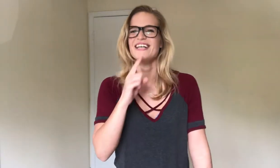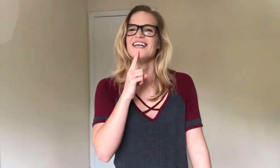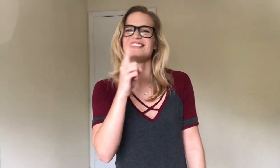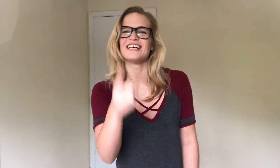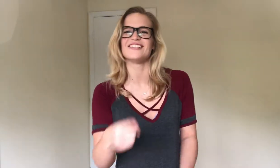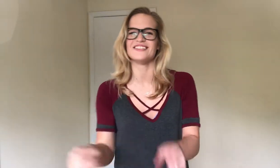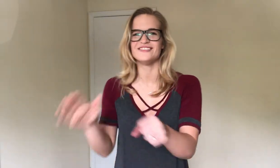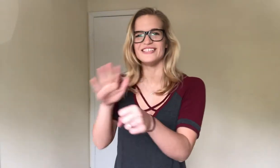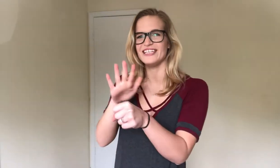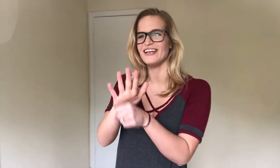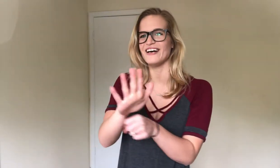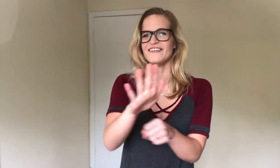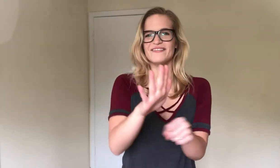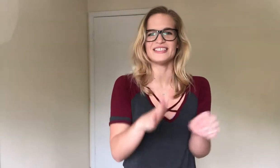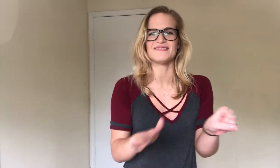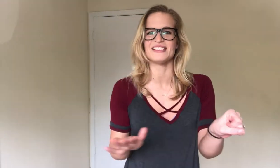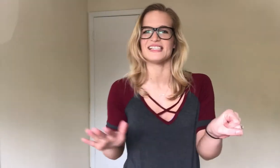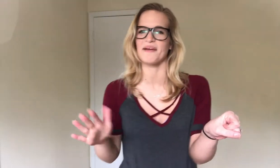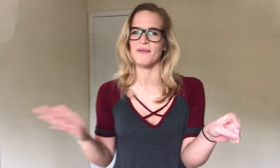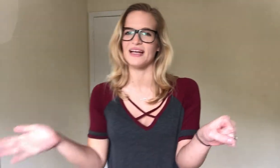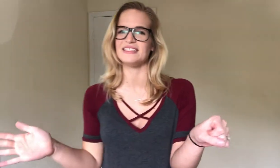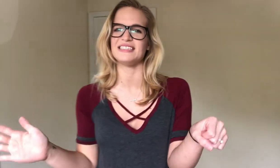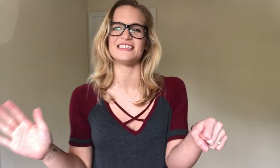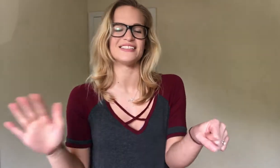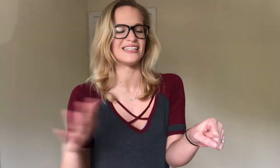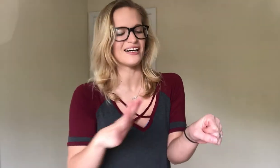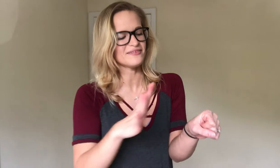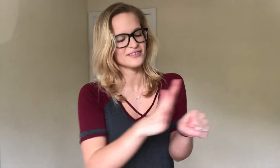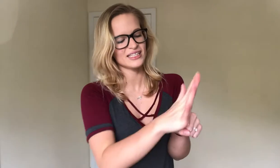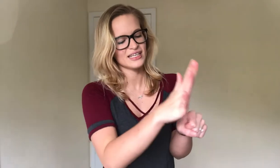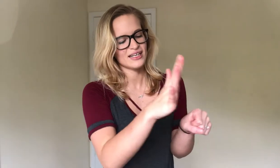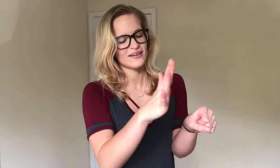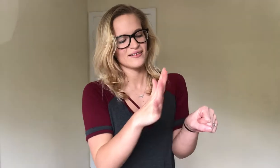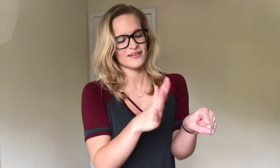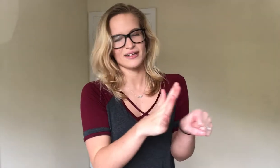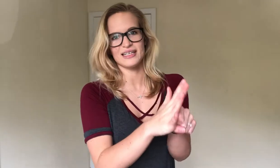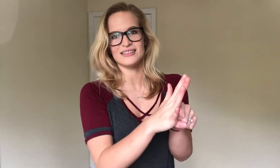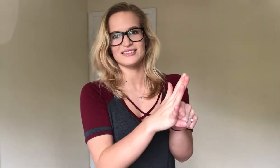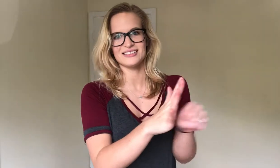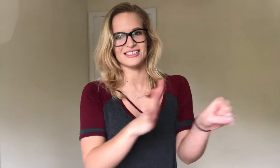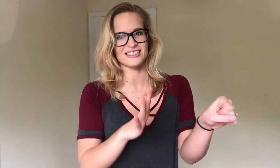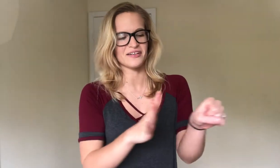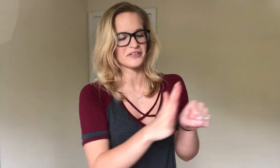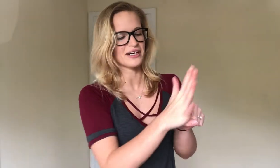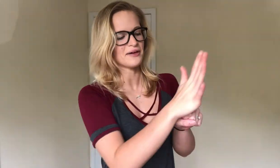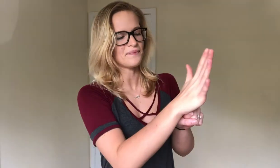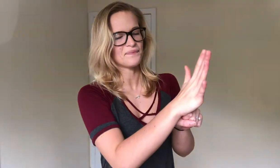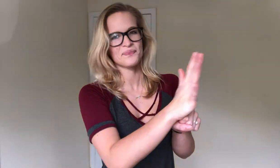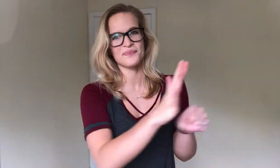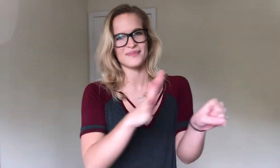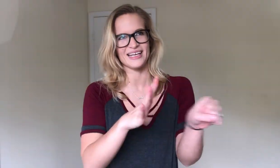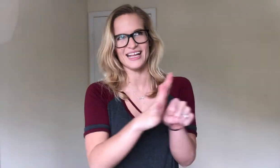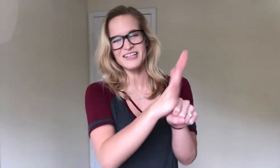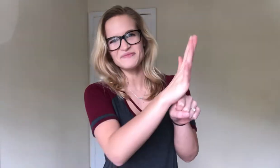Tell you enough. This means like plenty or enough. And just cover it up like that. But,